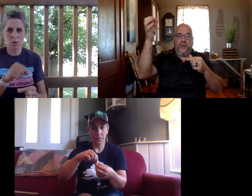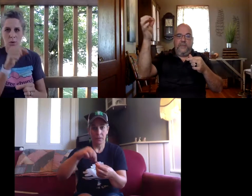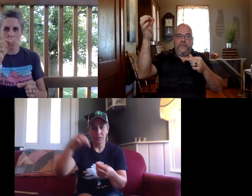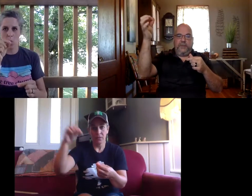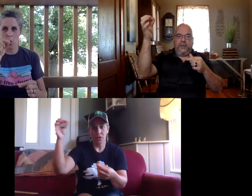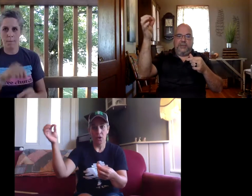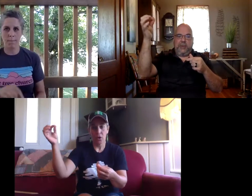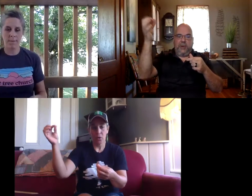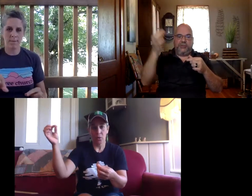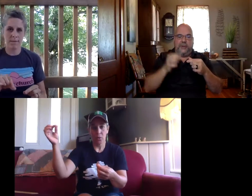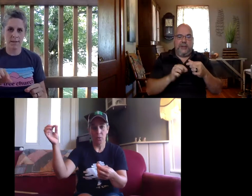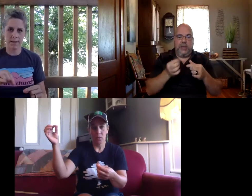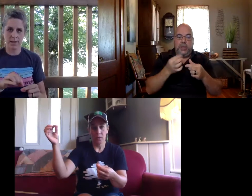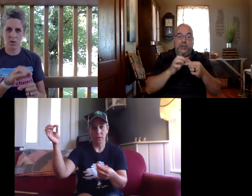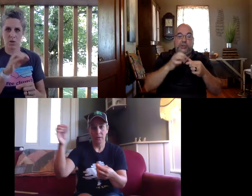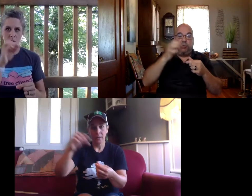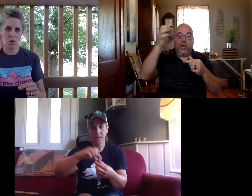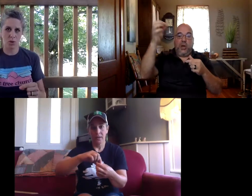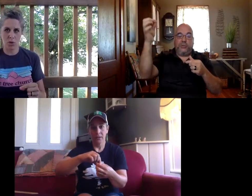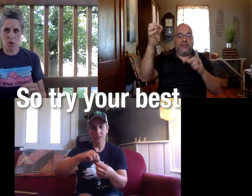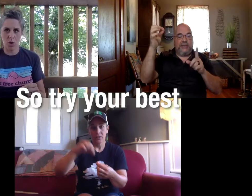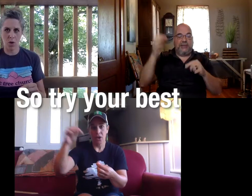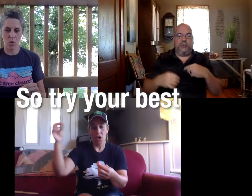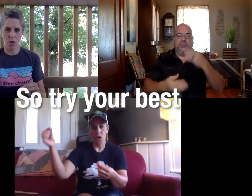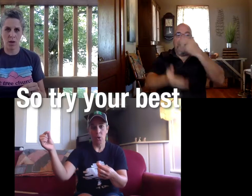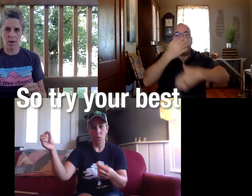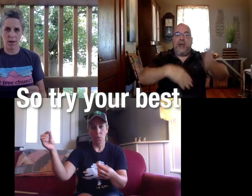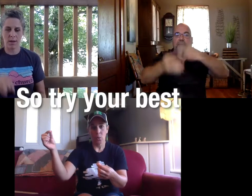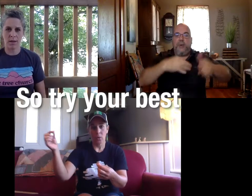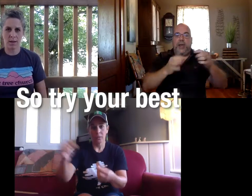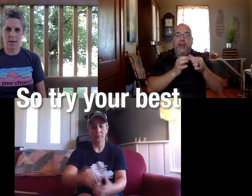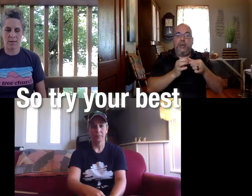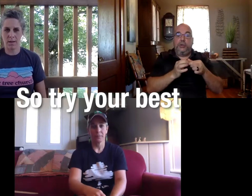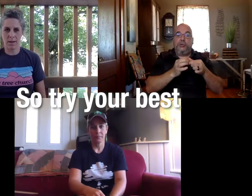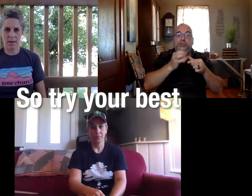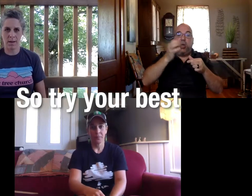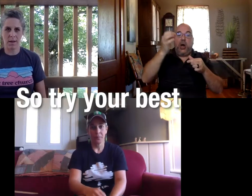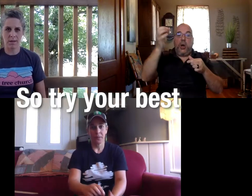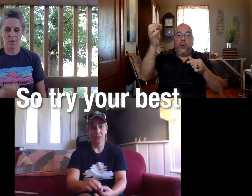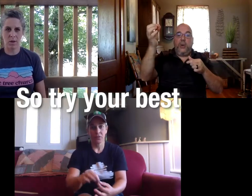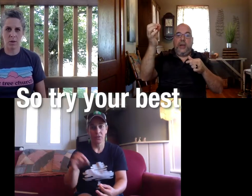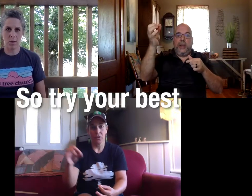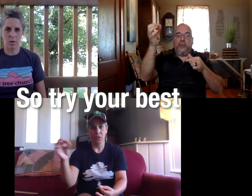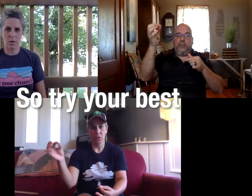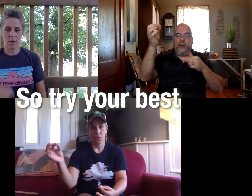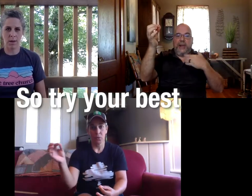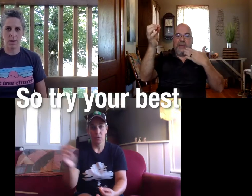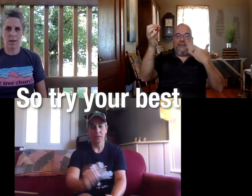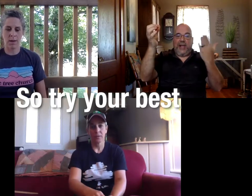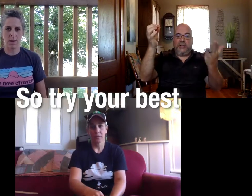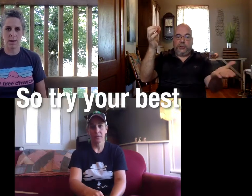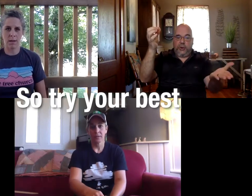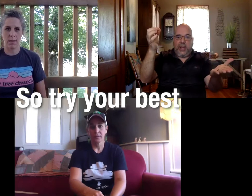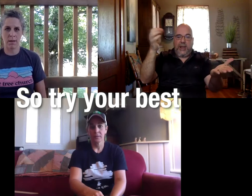good see how we're all sewing so so that's the next word so after every way so now we're going to put our